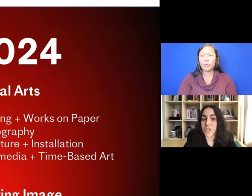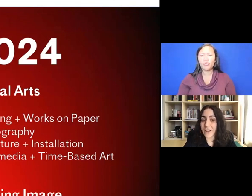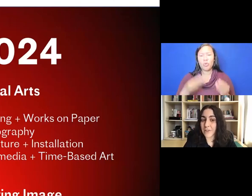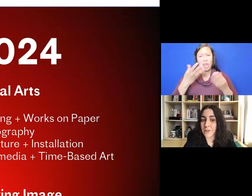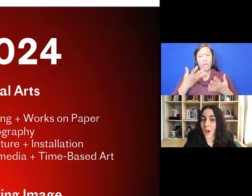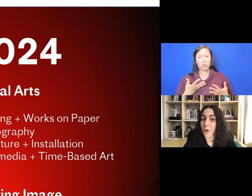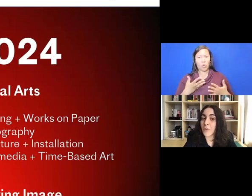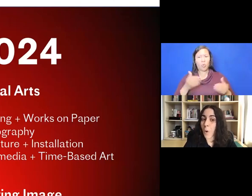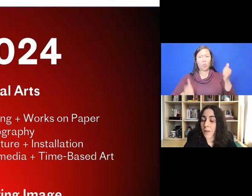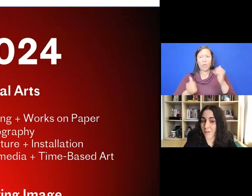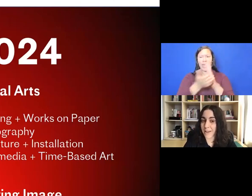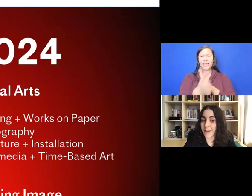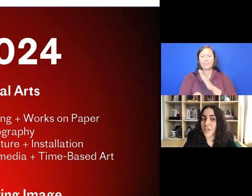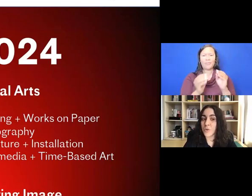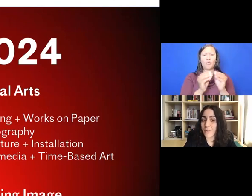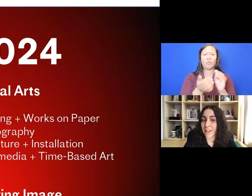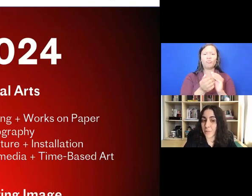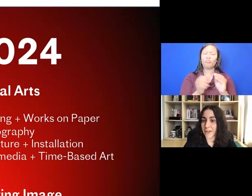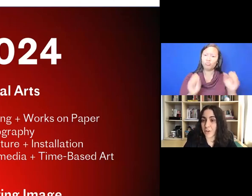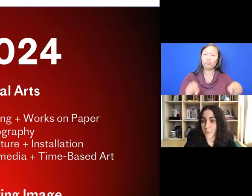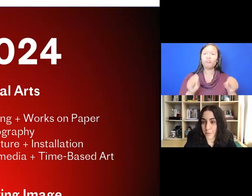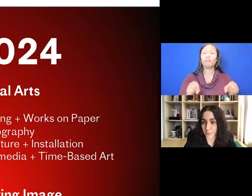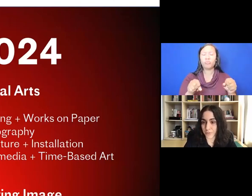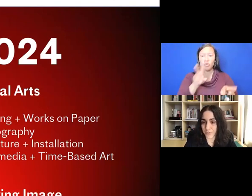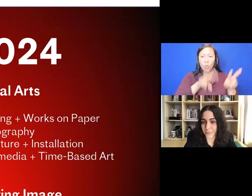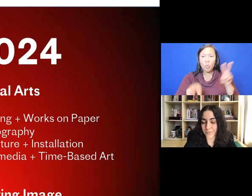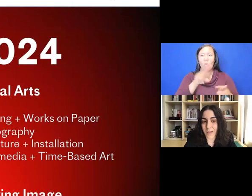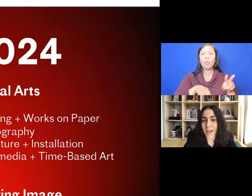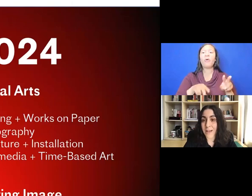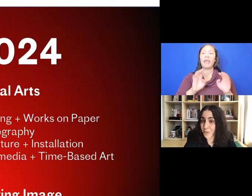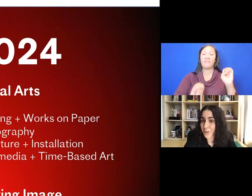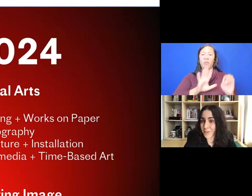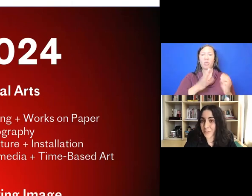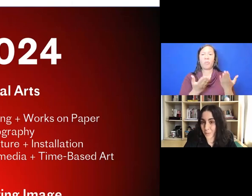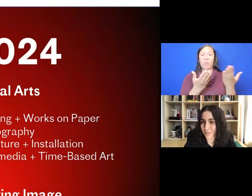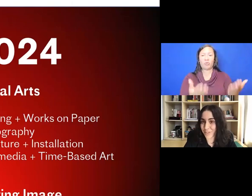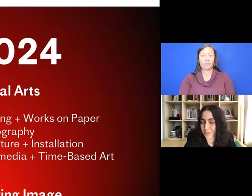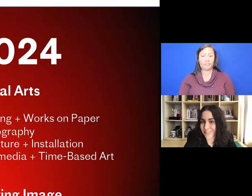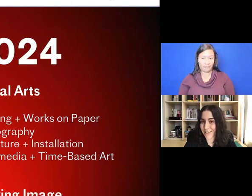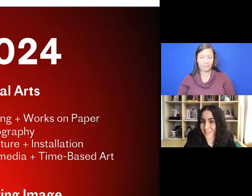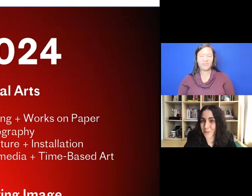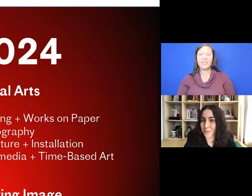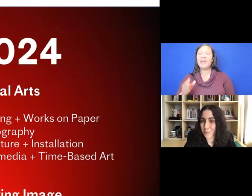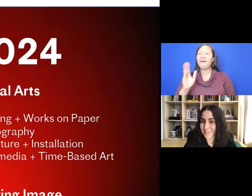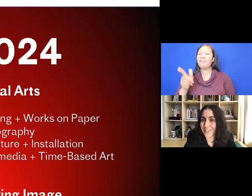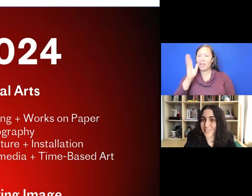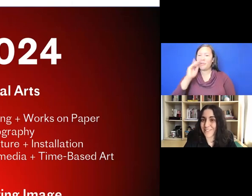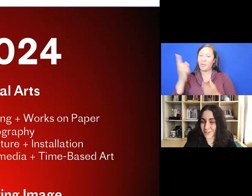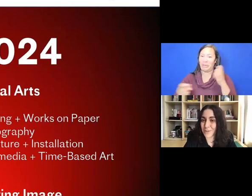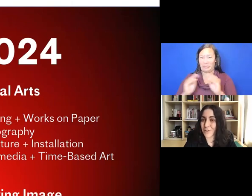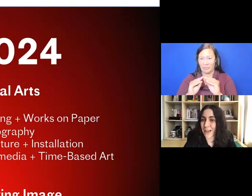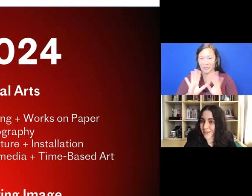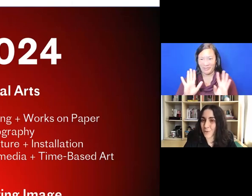which experts are most qualified to evaluate your proposal. I'm sure there'll be some more questions about that, so please